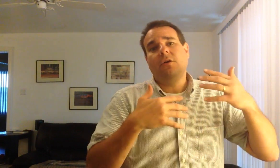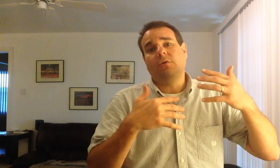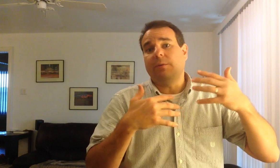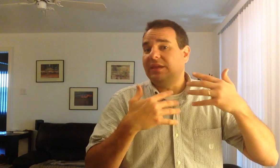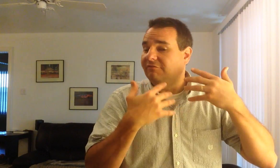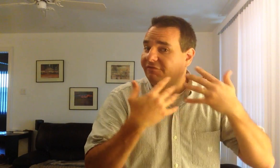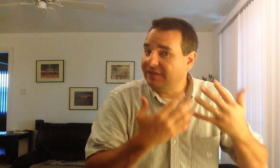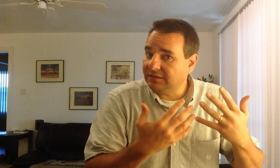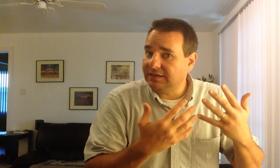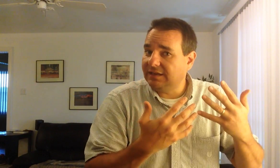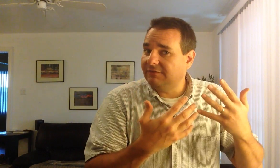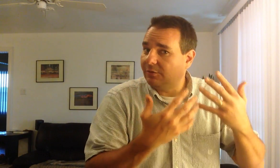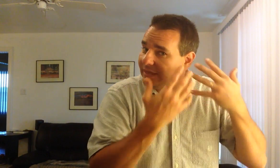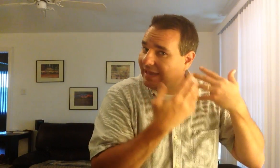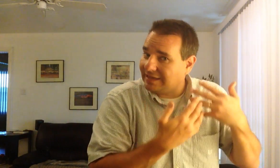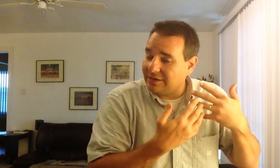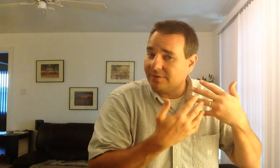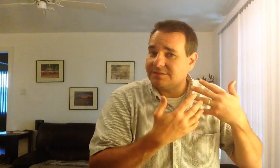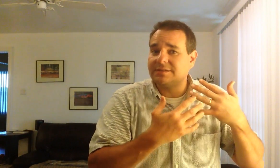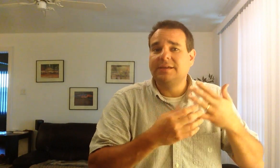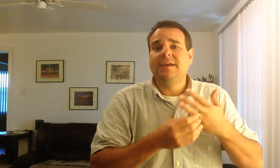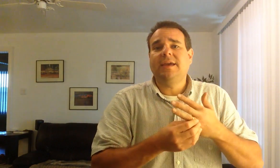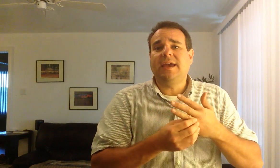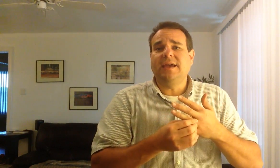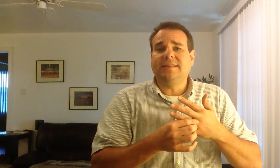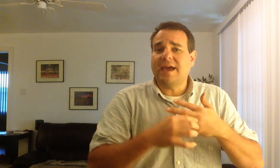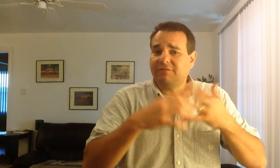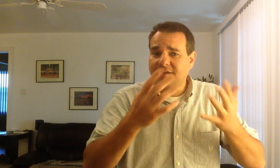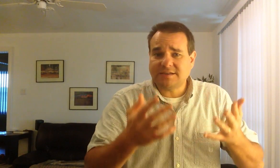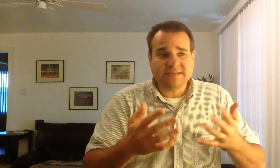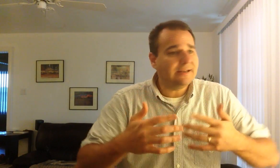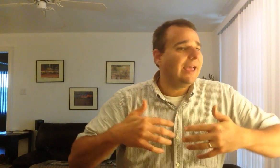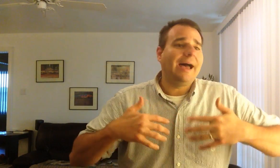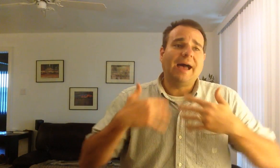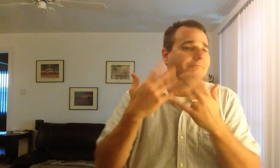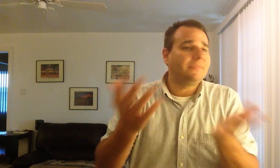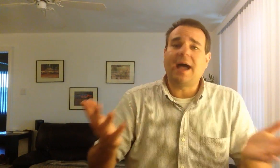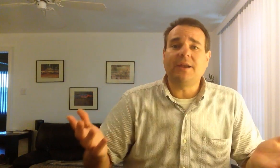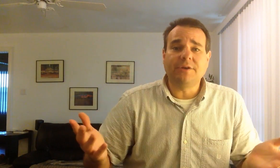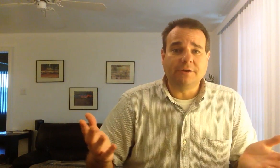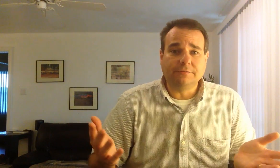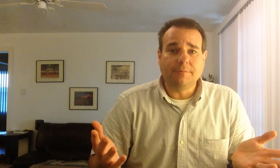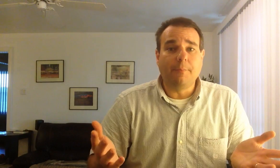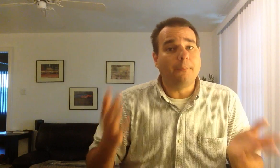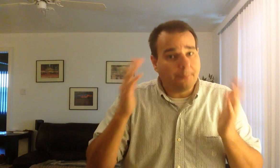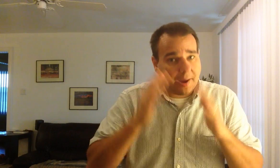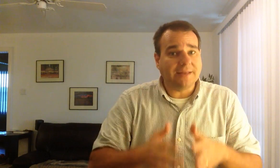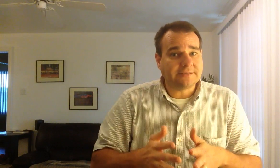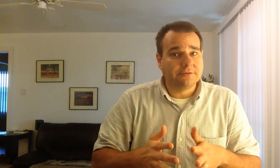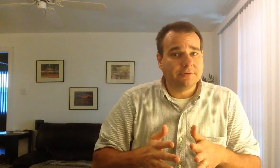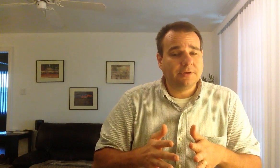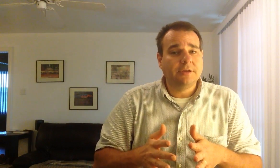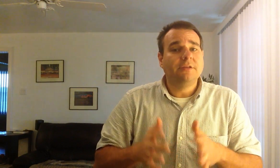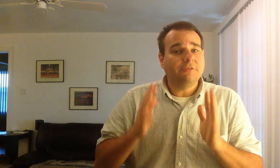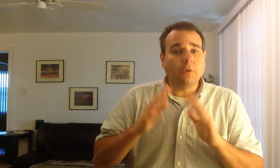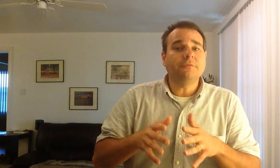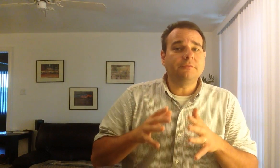or that we can feel it, even though we can't hear it, and that affects it. I don't know. But don't